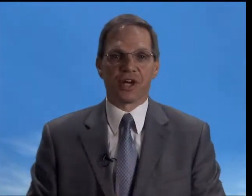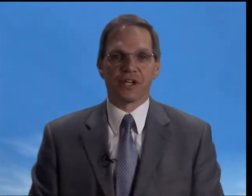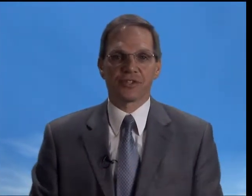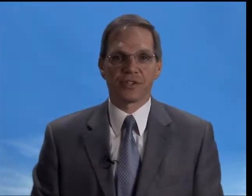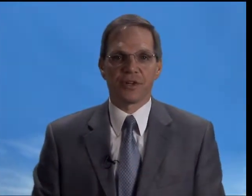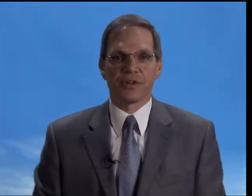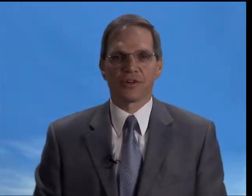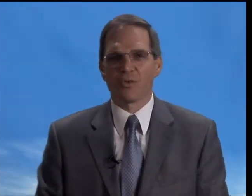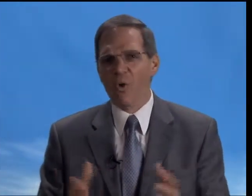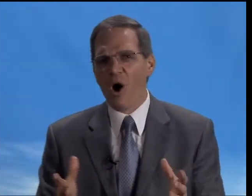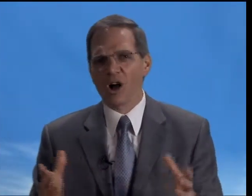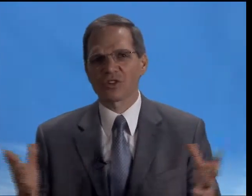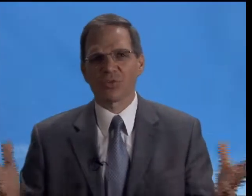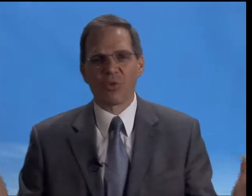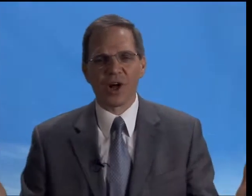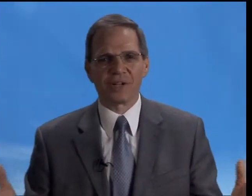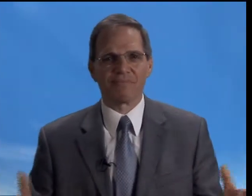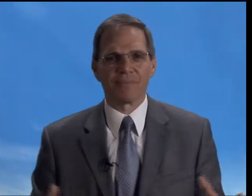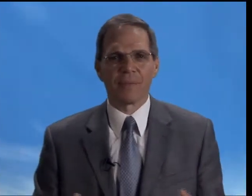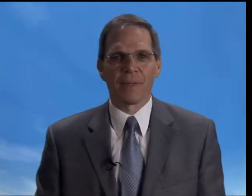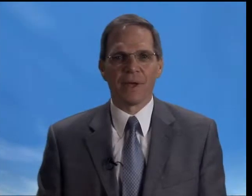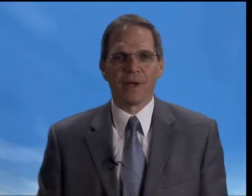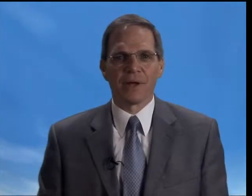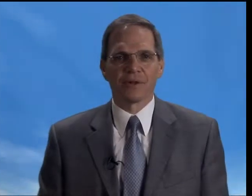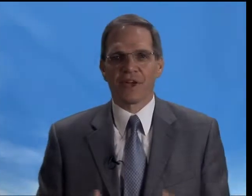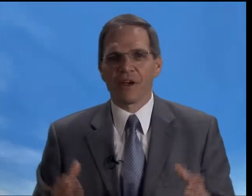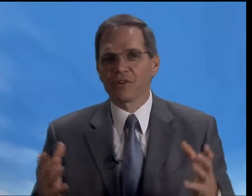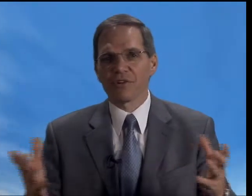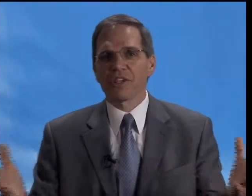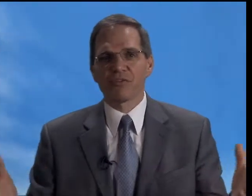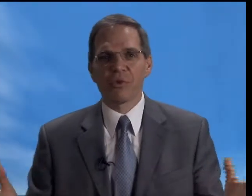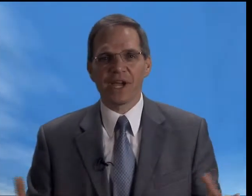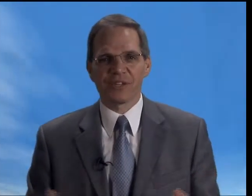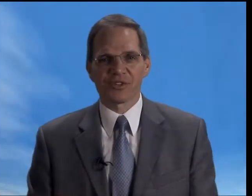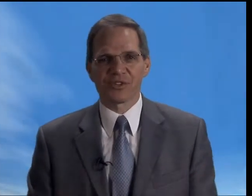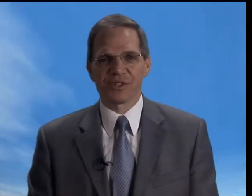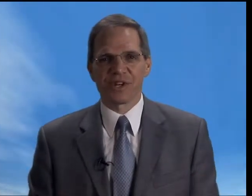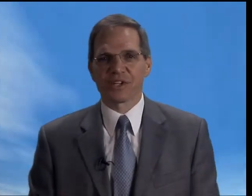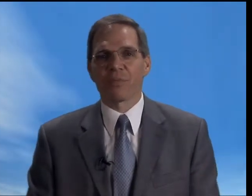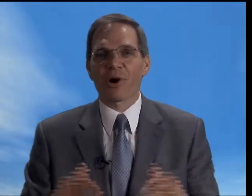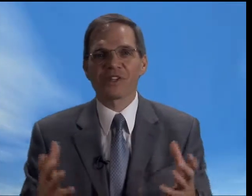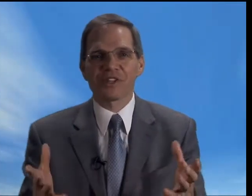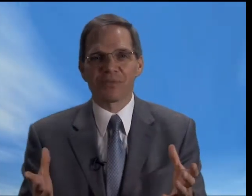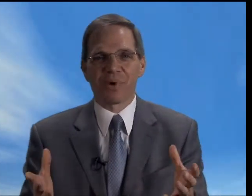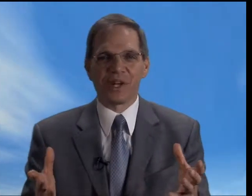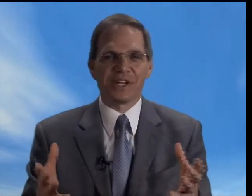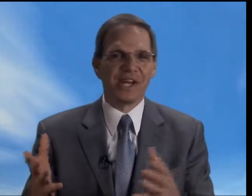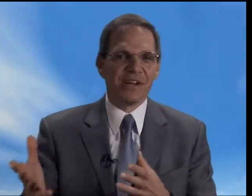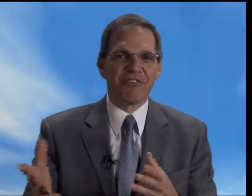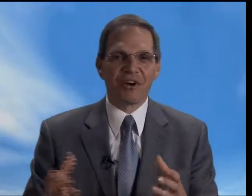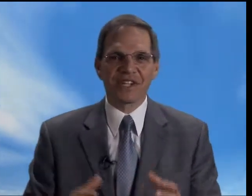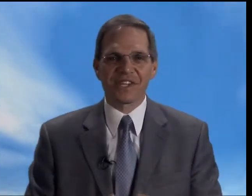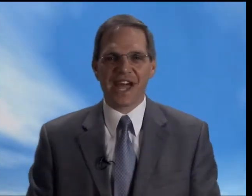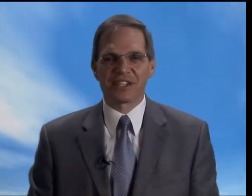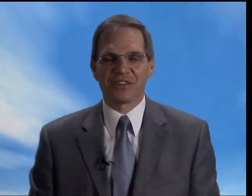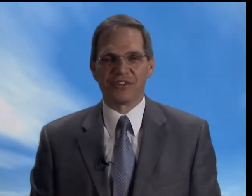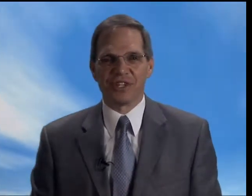To walk, to run, to lift weights, to participate in various activities.